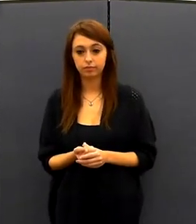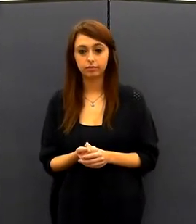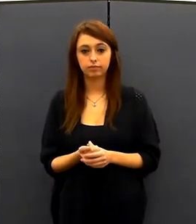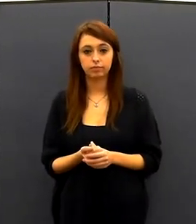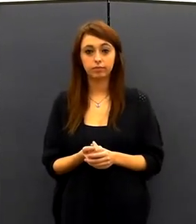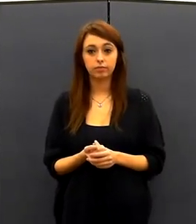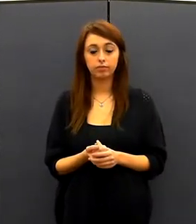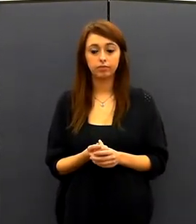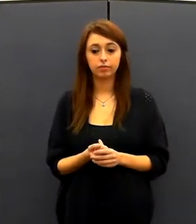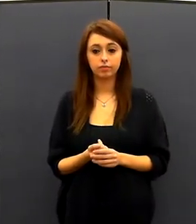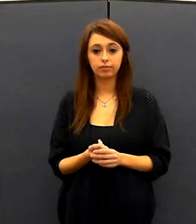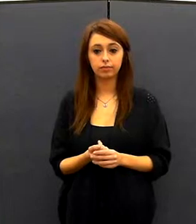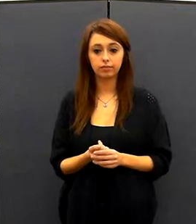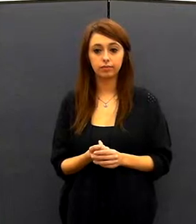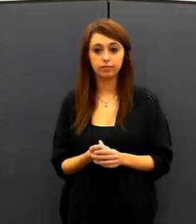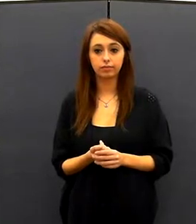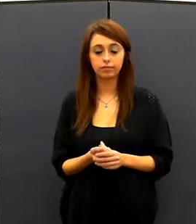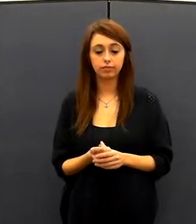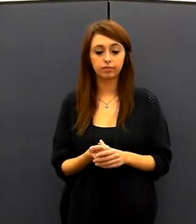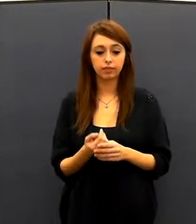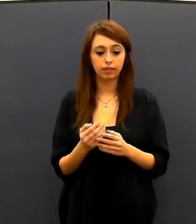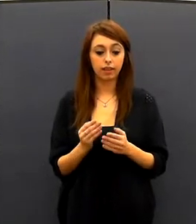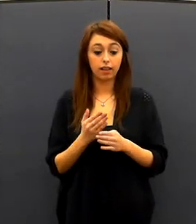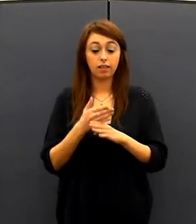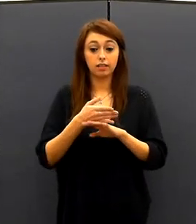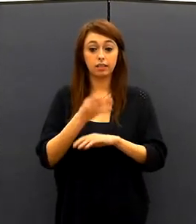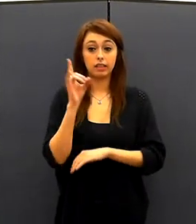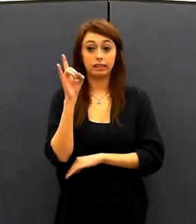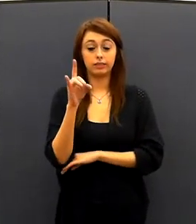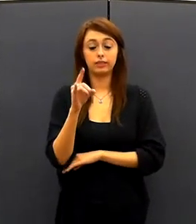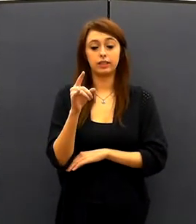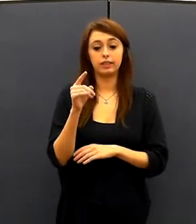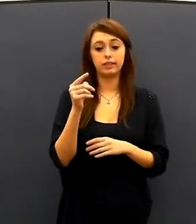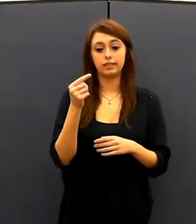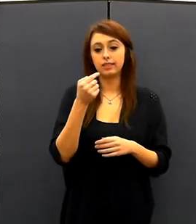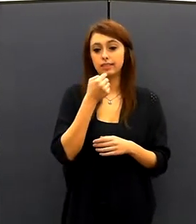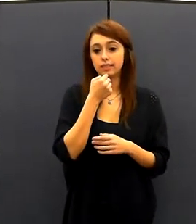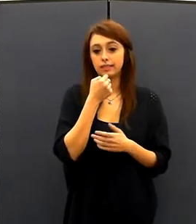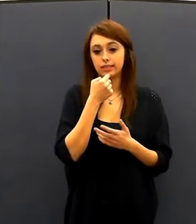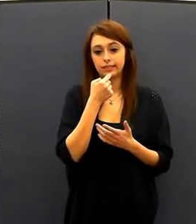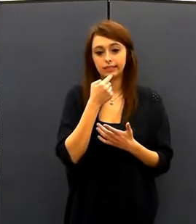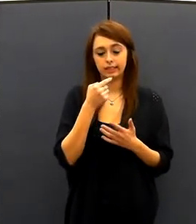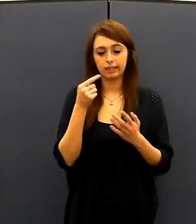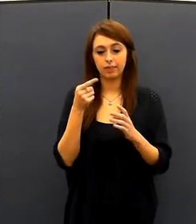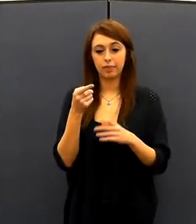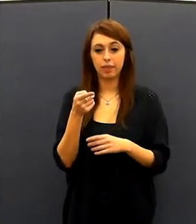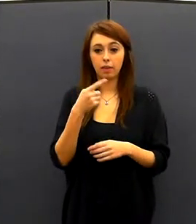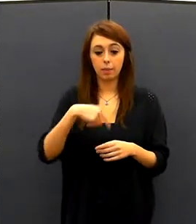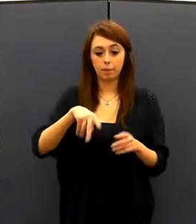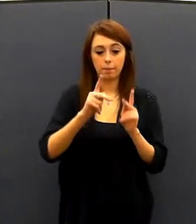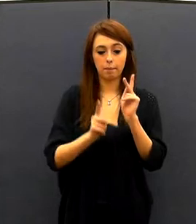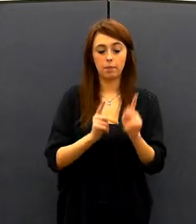okay I can probably get on it at 1030. I need to point out that this is at 8 o'clock in the morning so I had to wait until 1030.